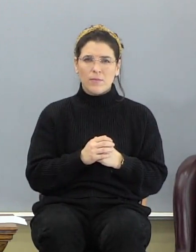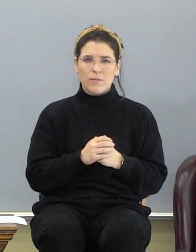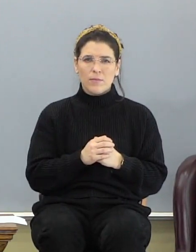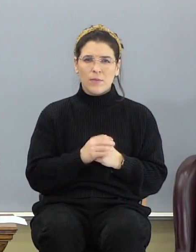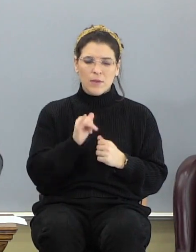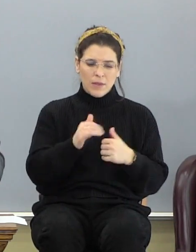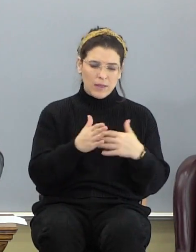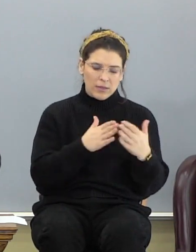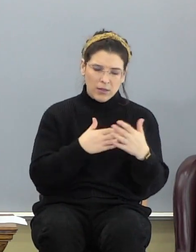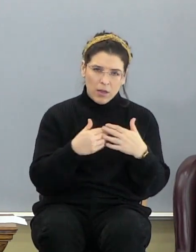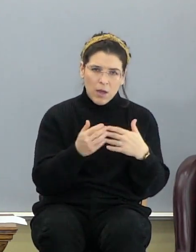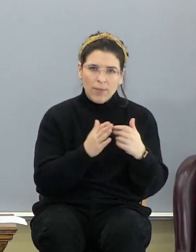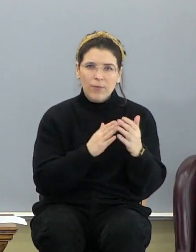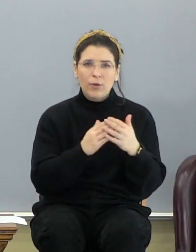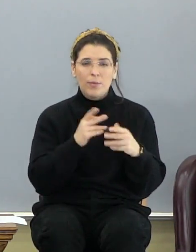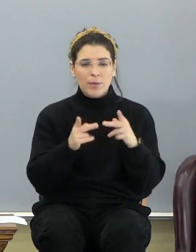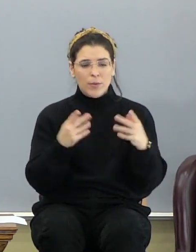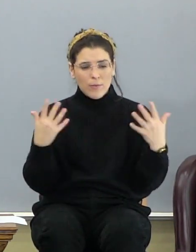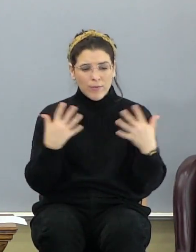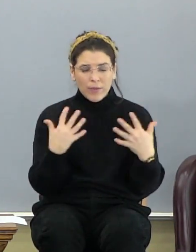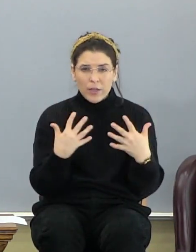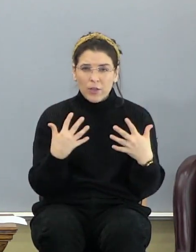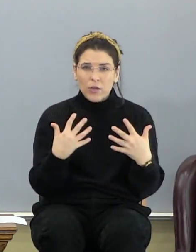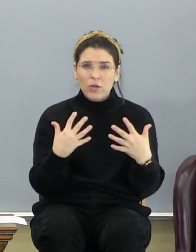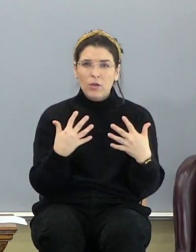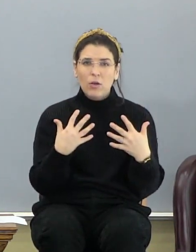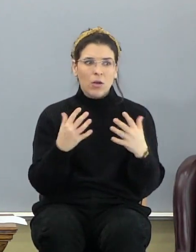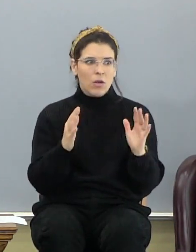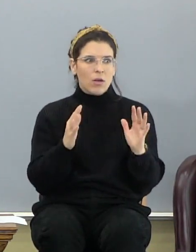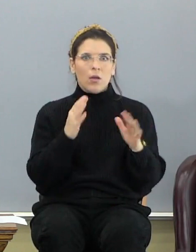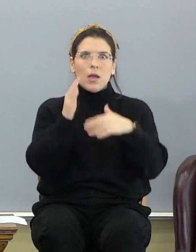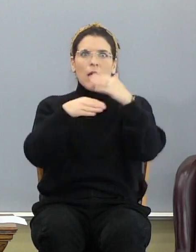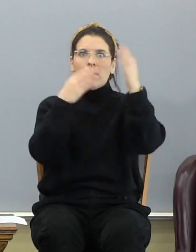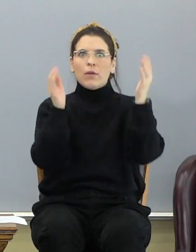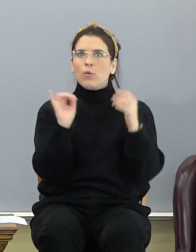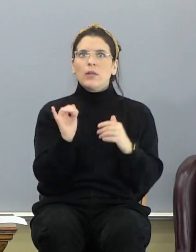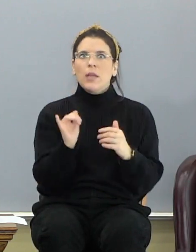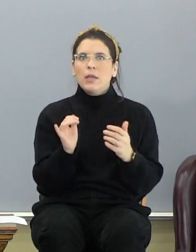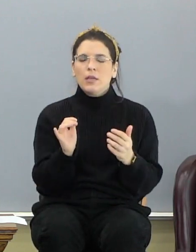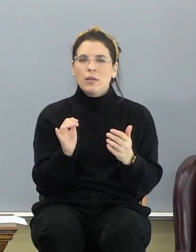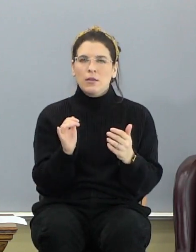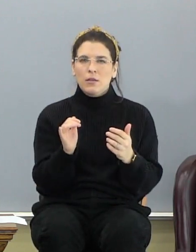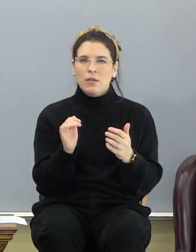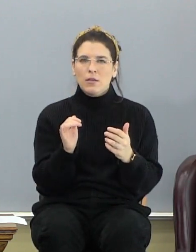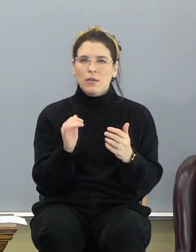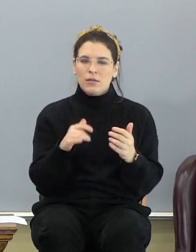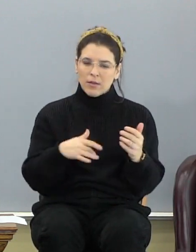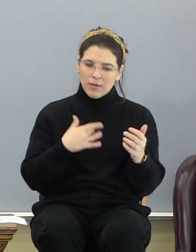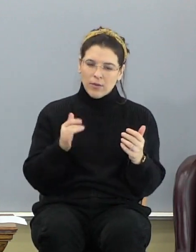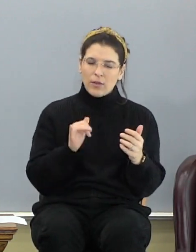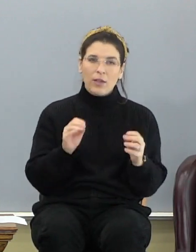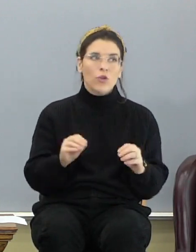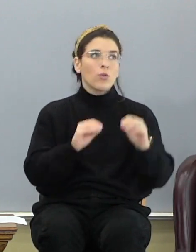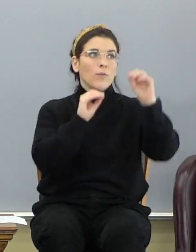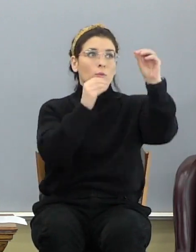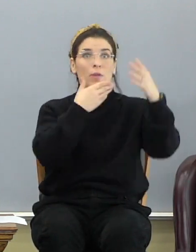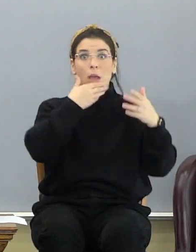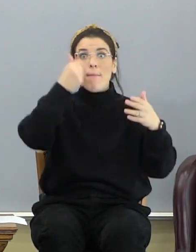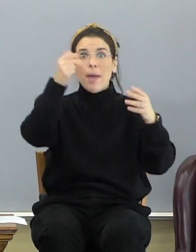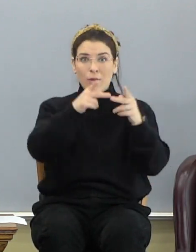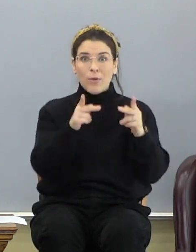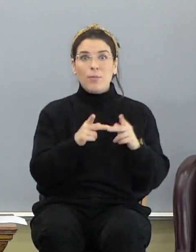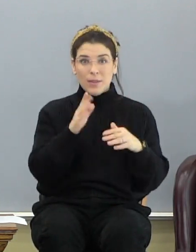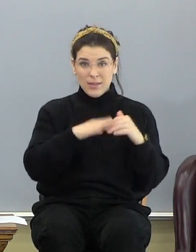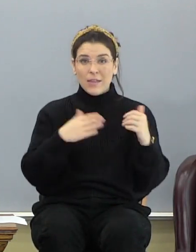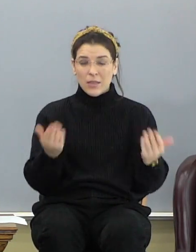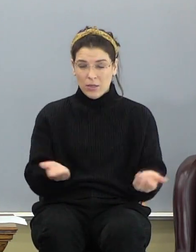That's a comfort. Because people fear. What will heaven be like? It's going to feel like you're moving into a better place than you've been living